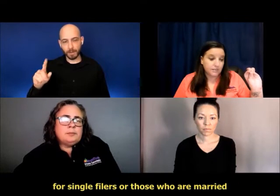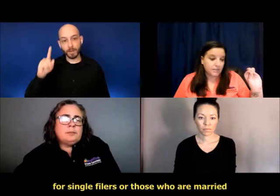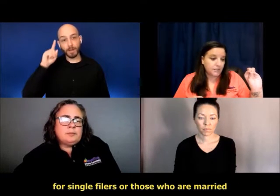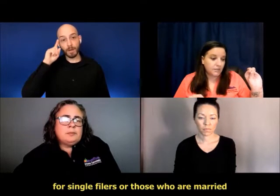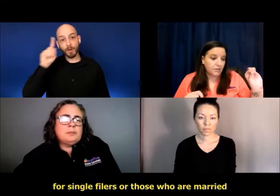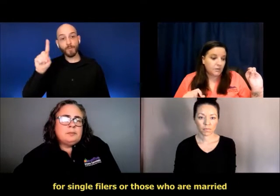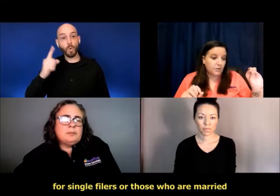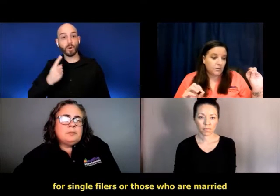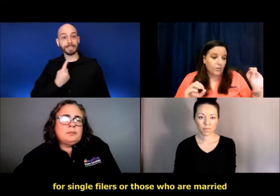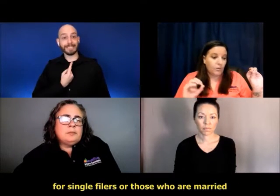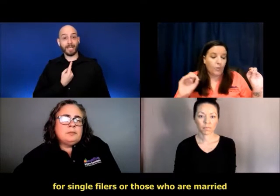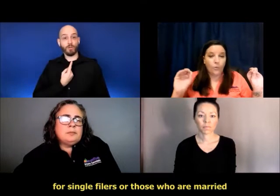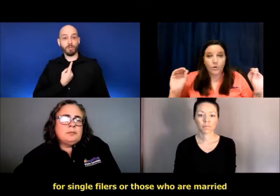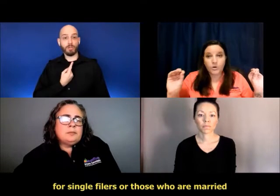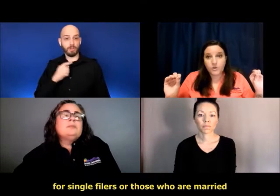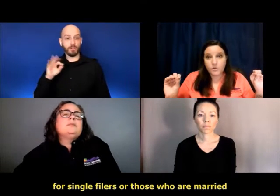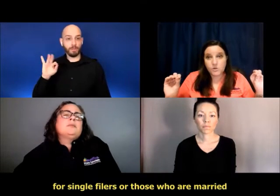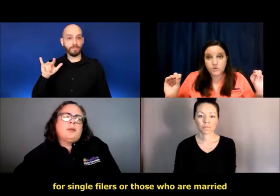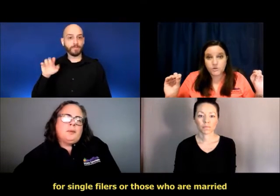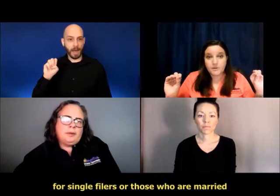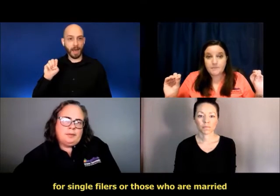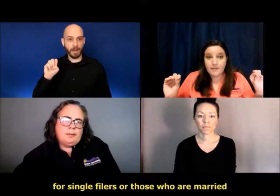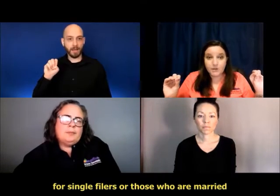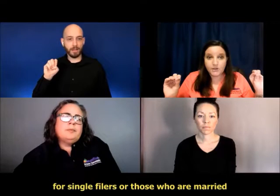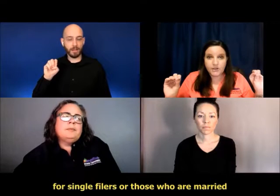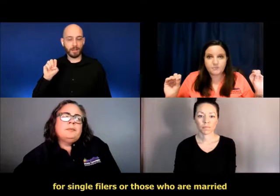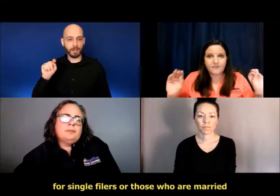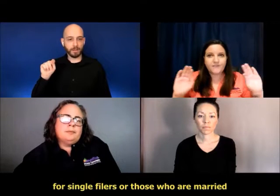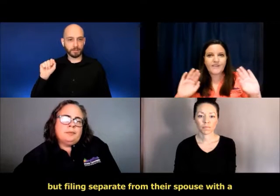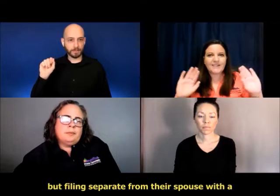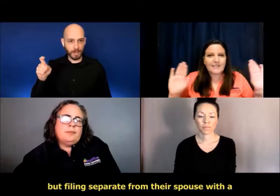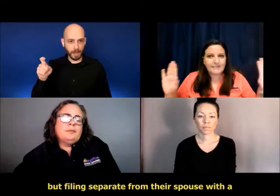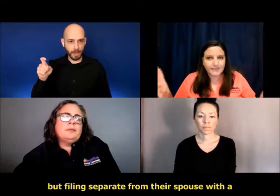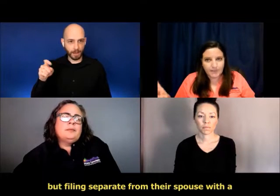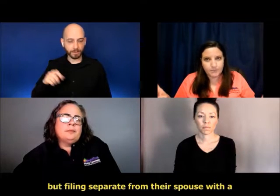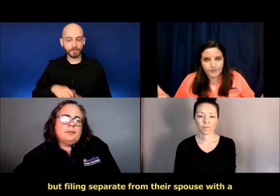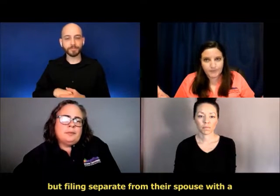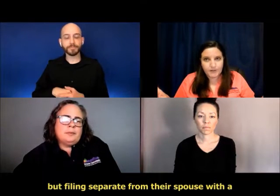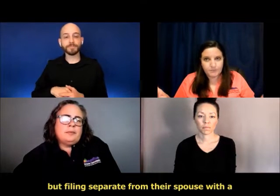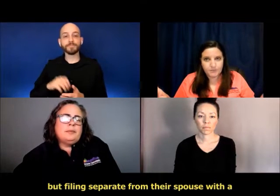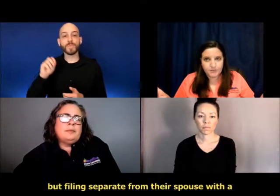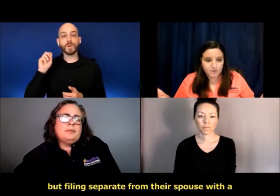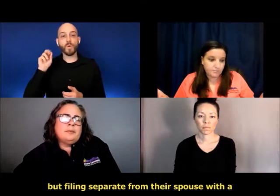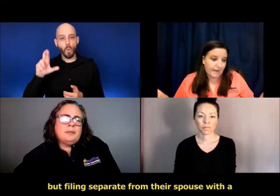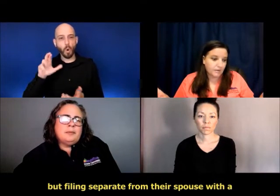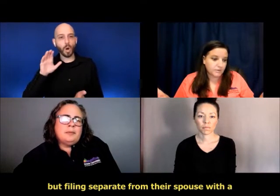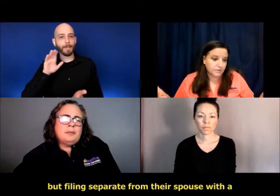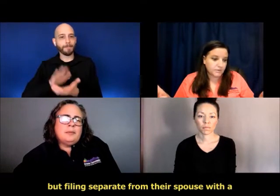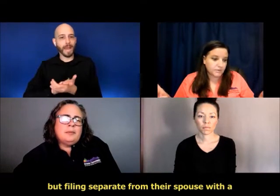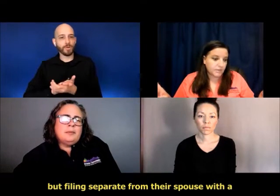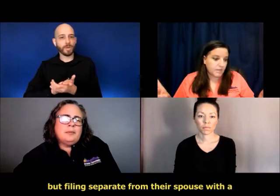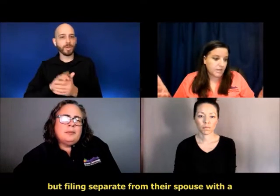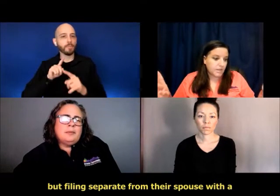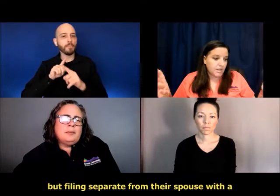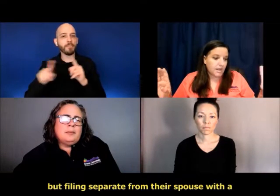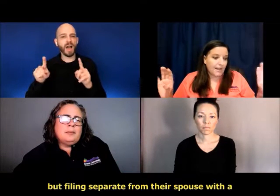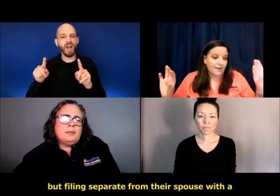or those who are married, but filing separate from their spouse.